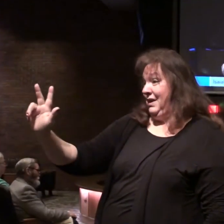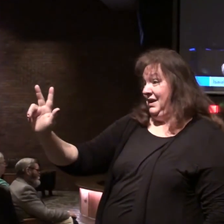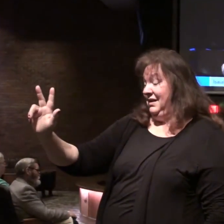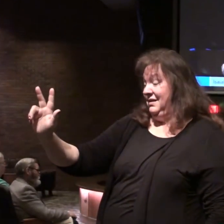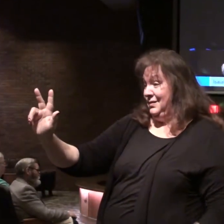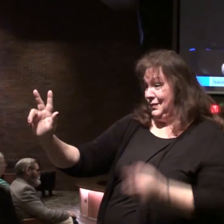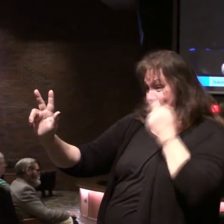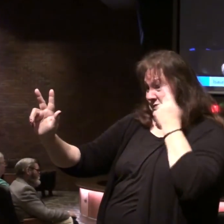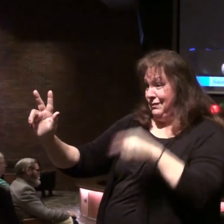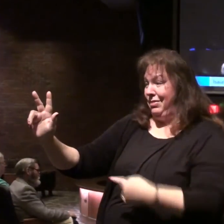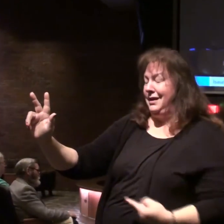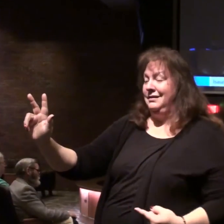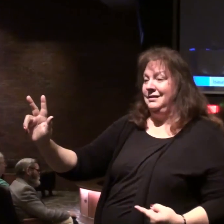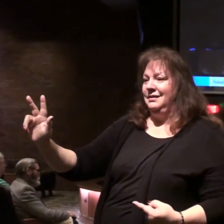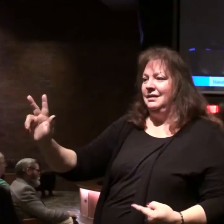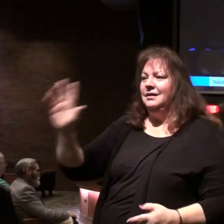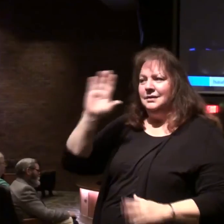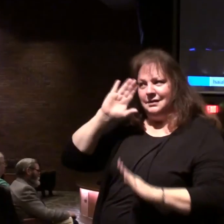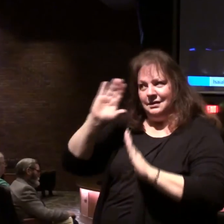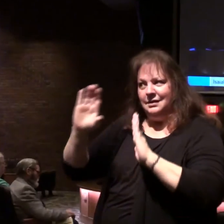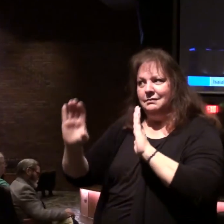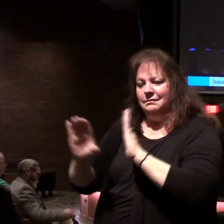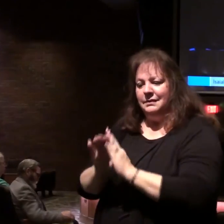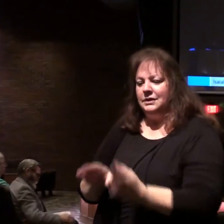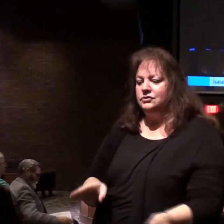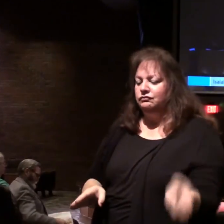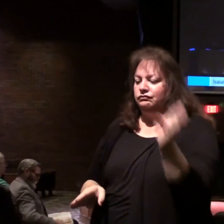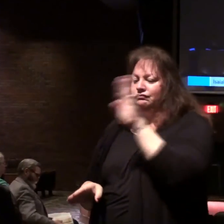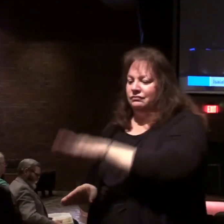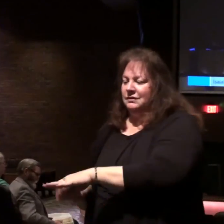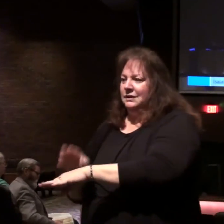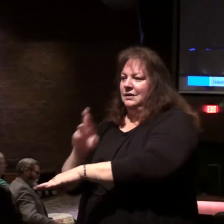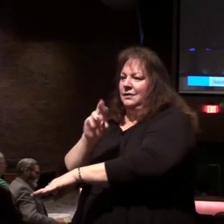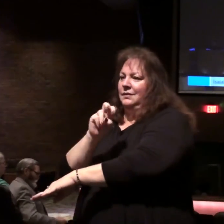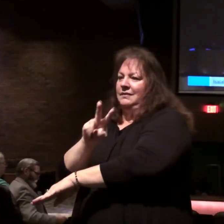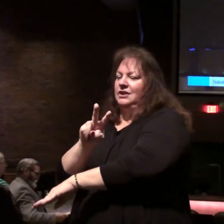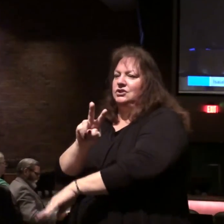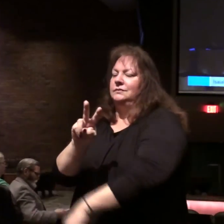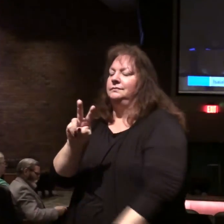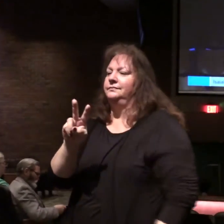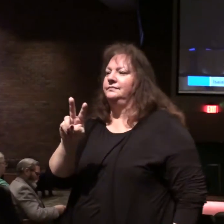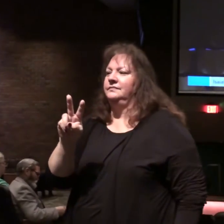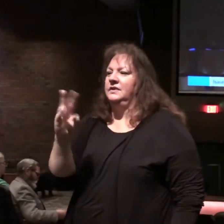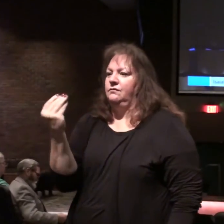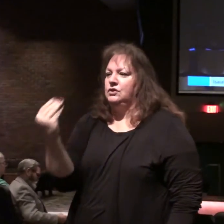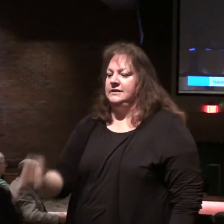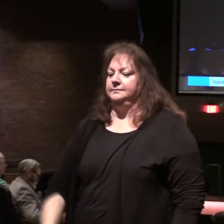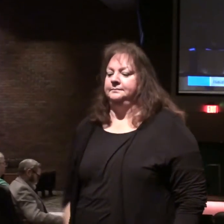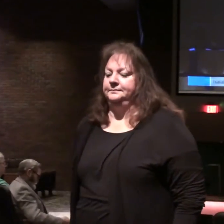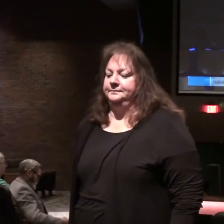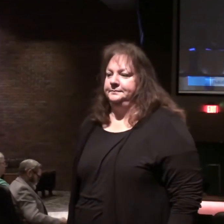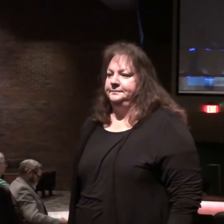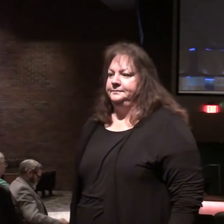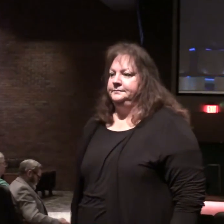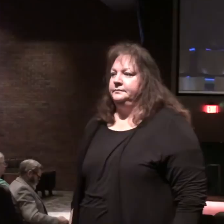well. That's the picture now. Come back to Revelation chapter 14